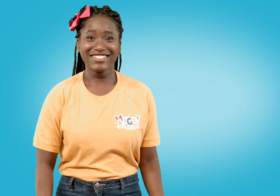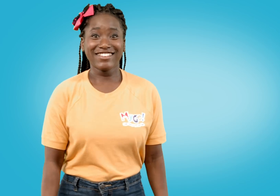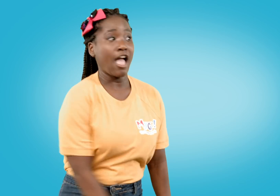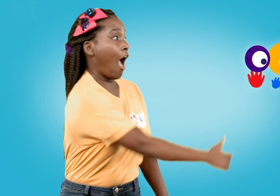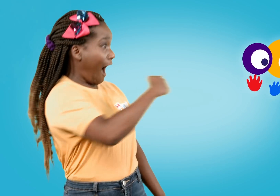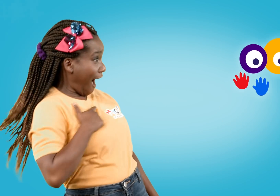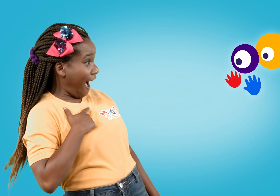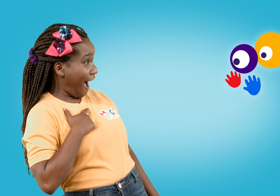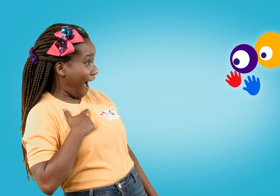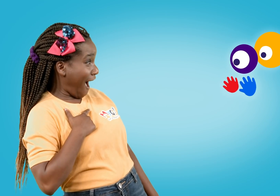Let's go!